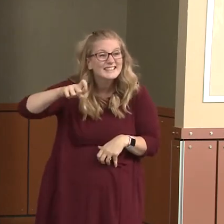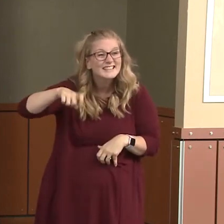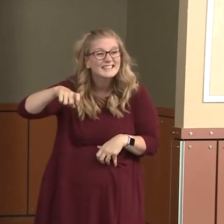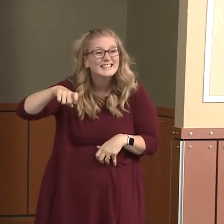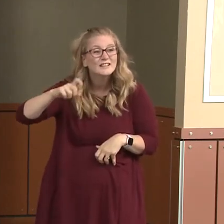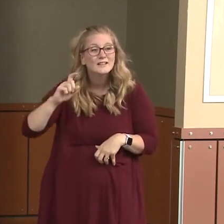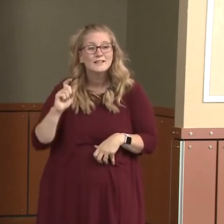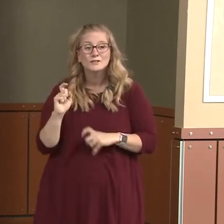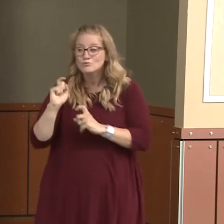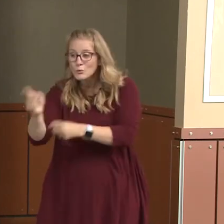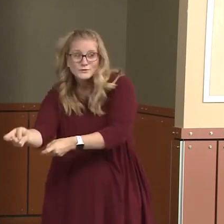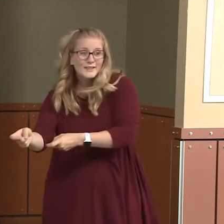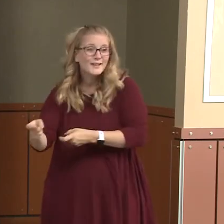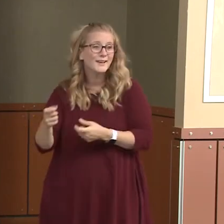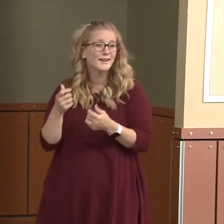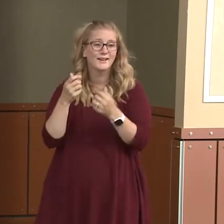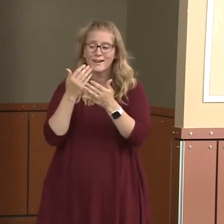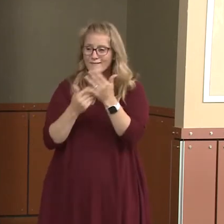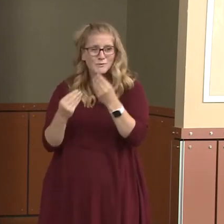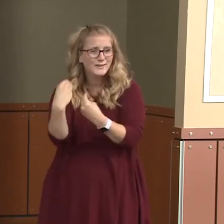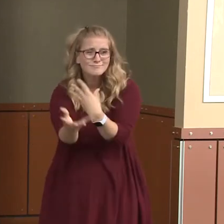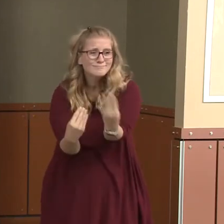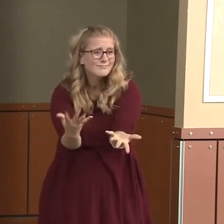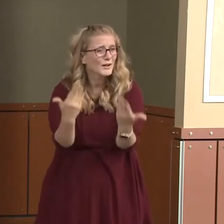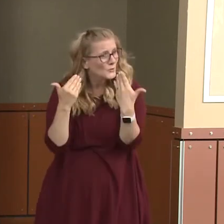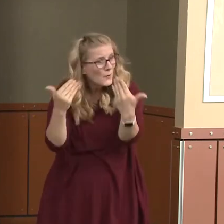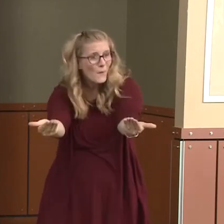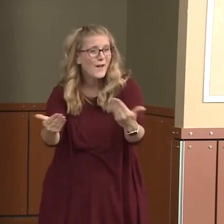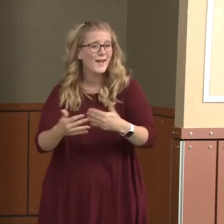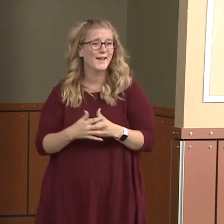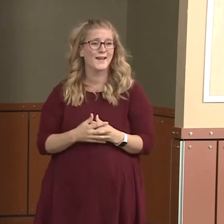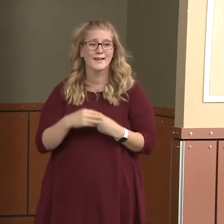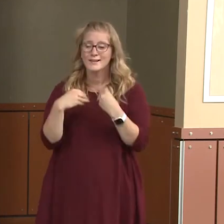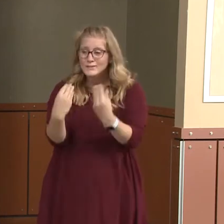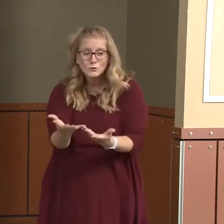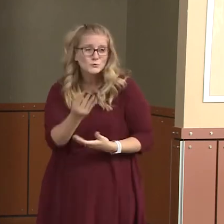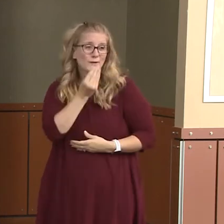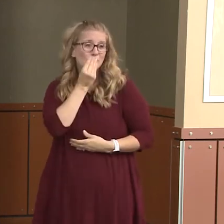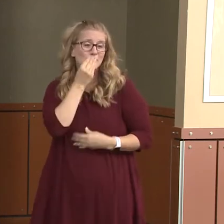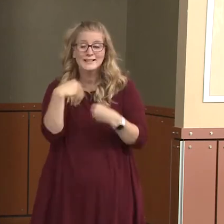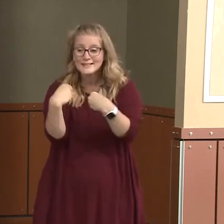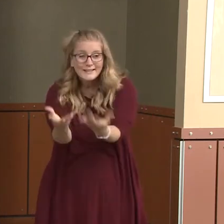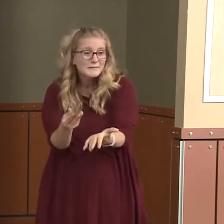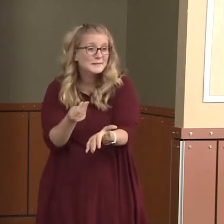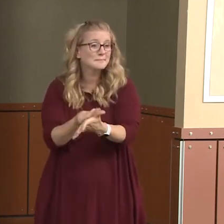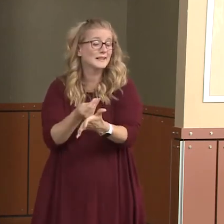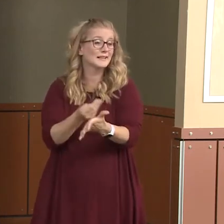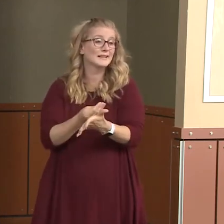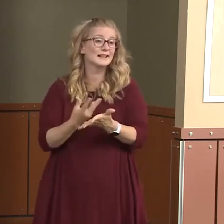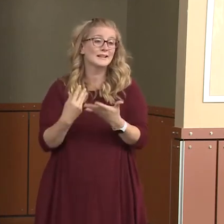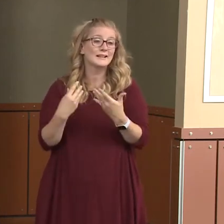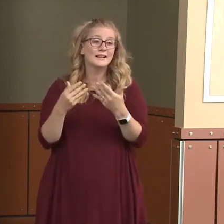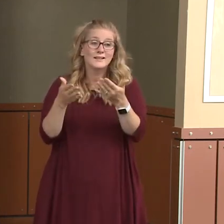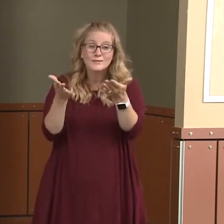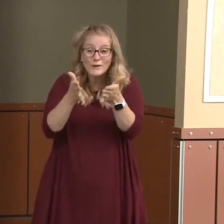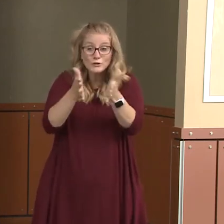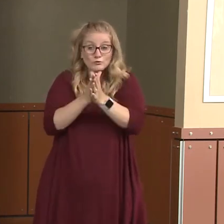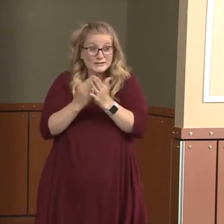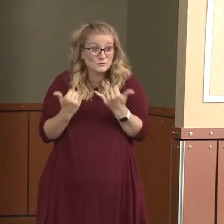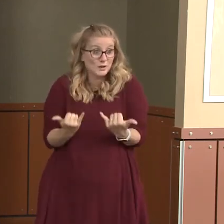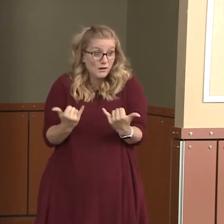everybody steps up, you know. We donate food, we donate money. What we're asking people now to do is to